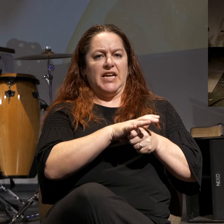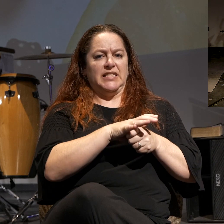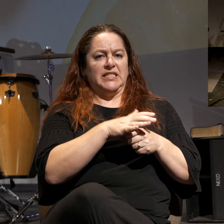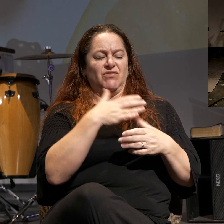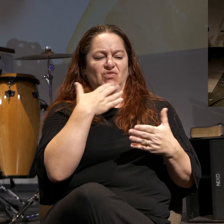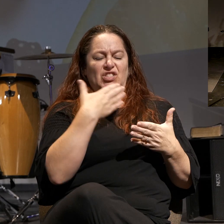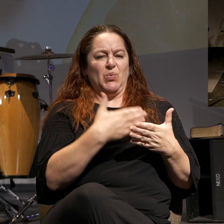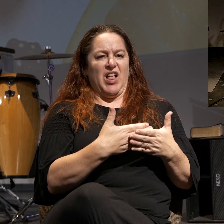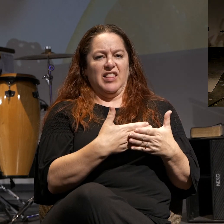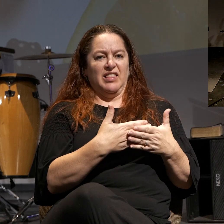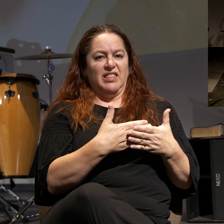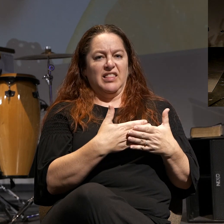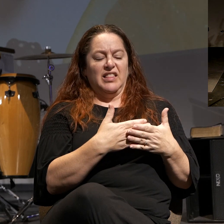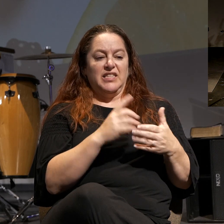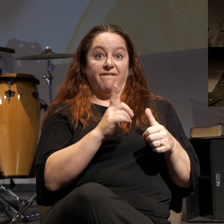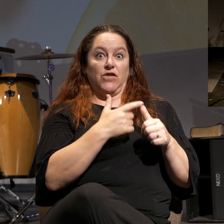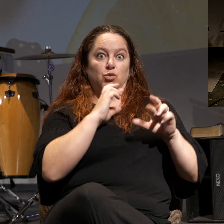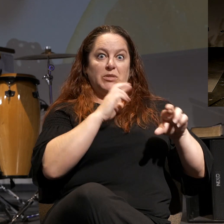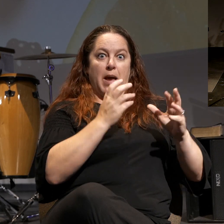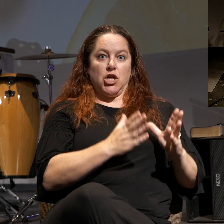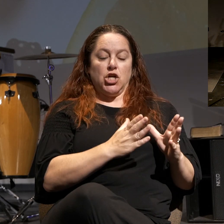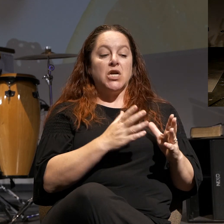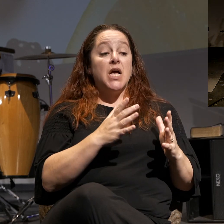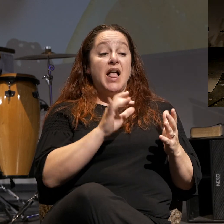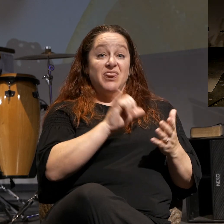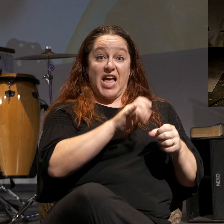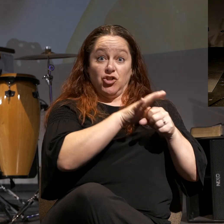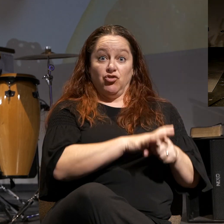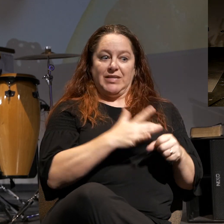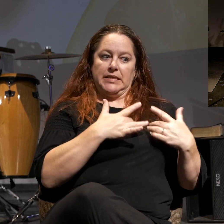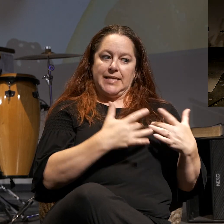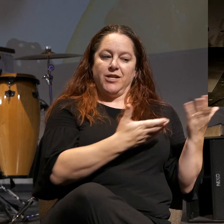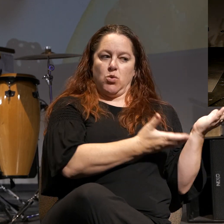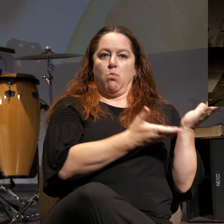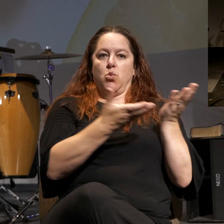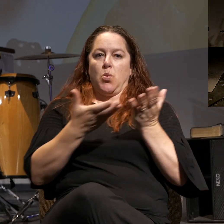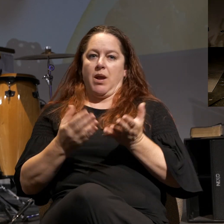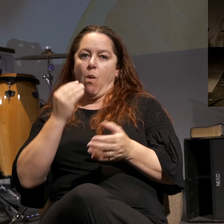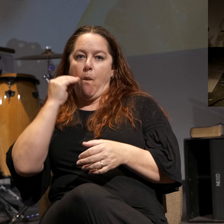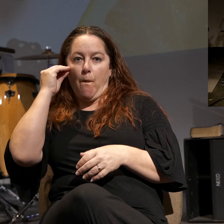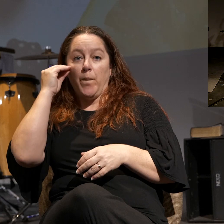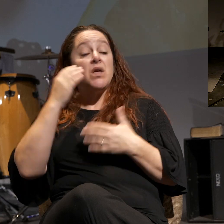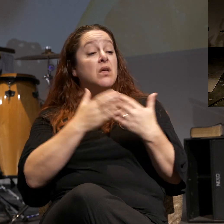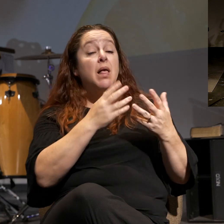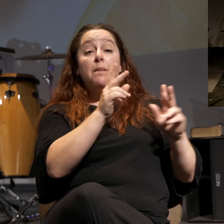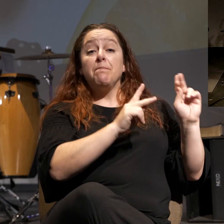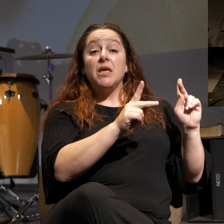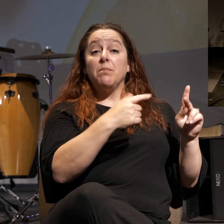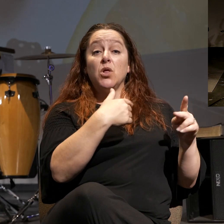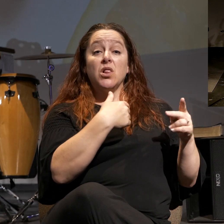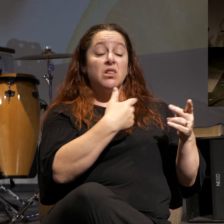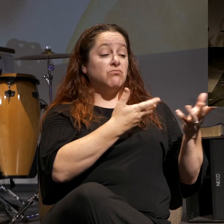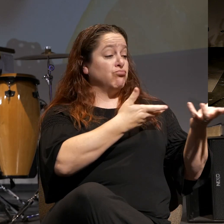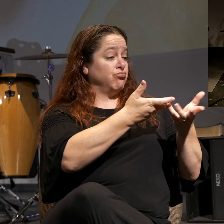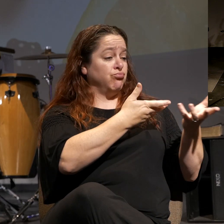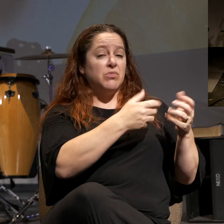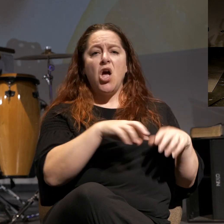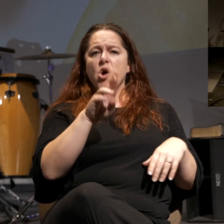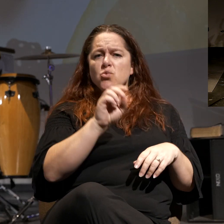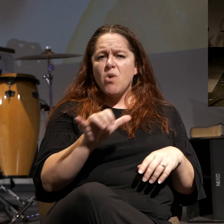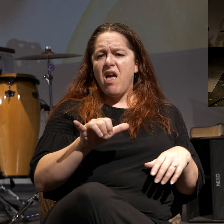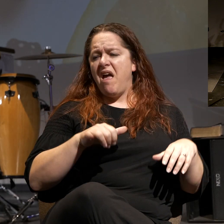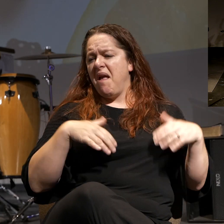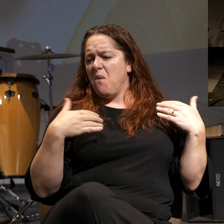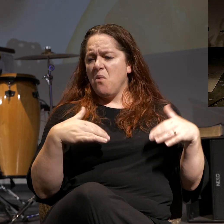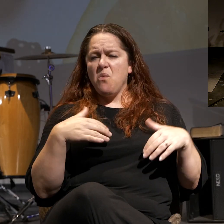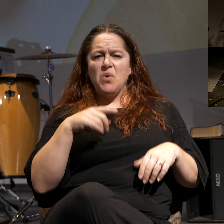responder real well. So I tended to bring a lot of that stress home. And though the people that I worked with would have said that, Ray, man, he